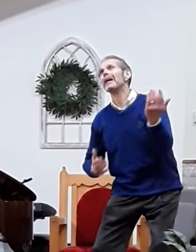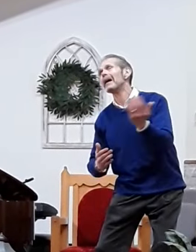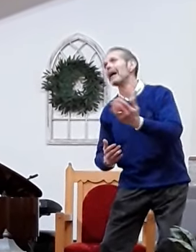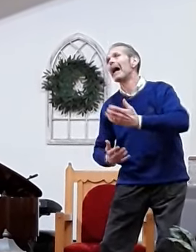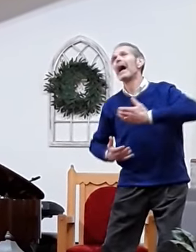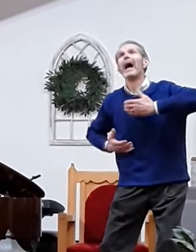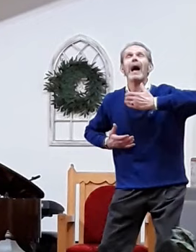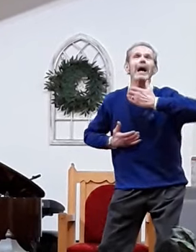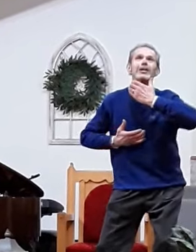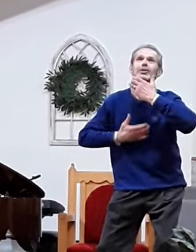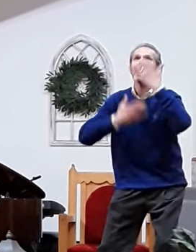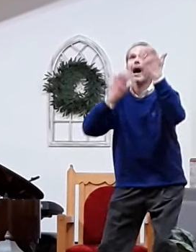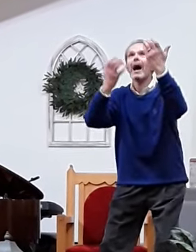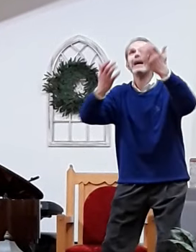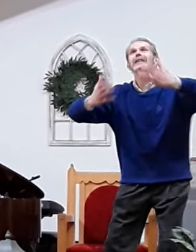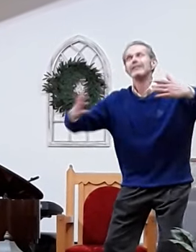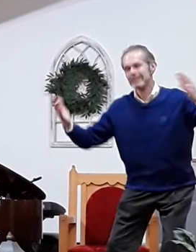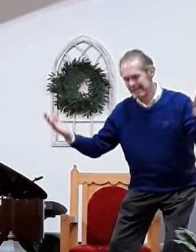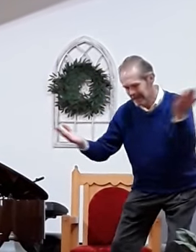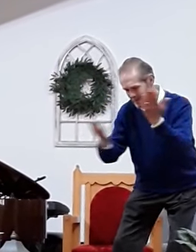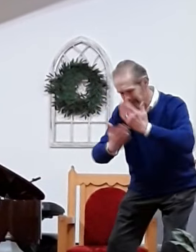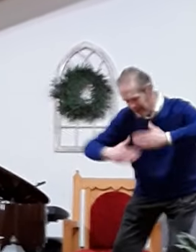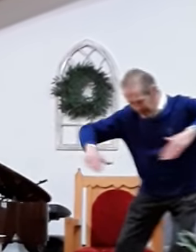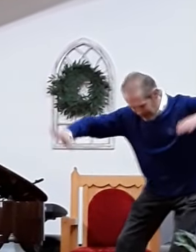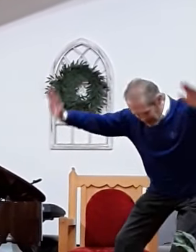Then I shall bow,